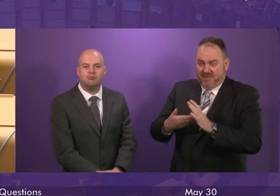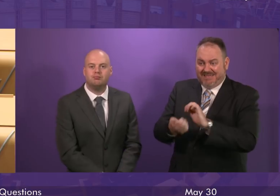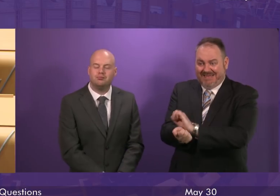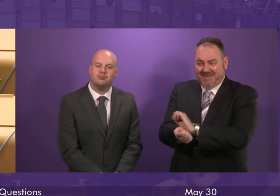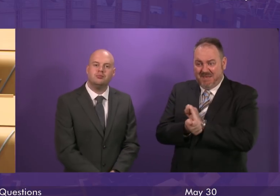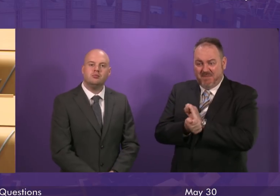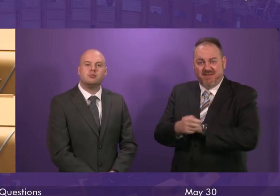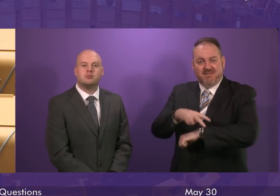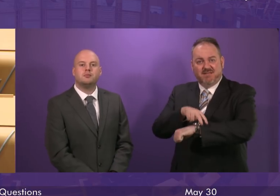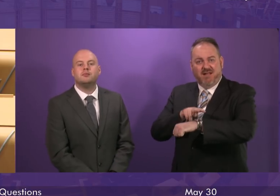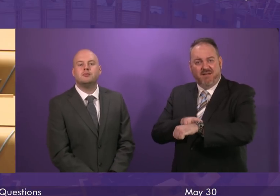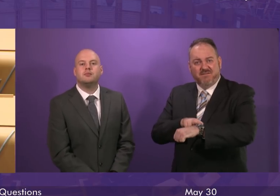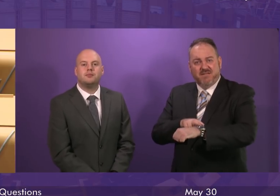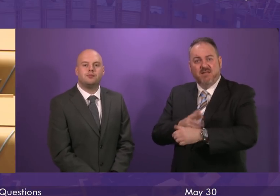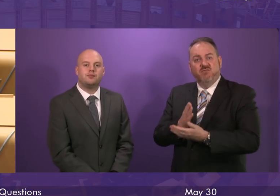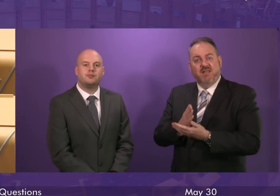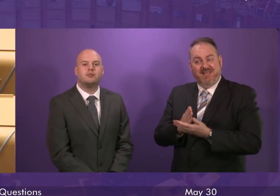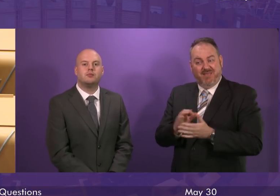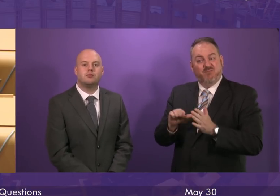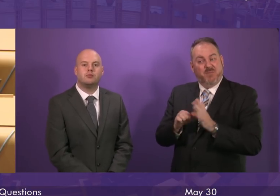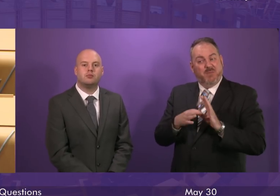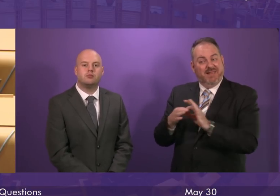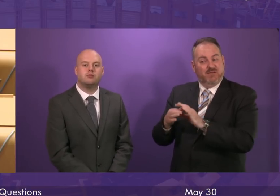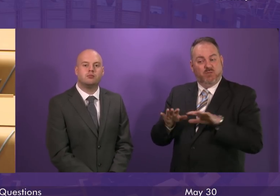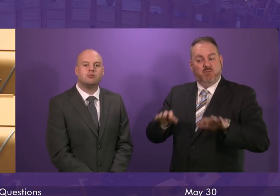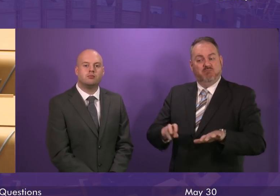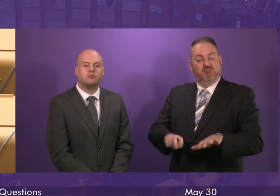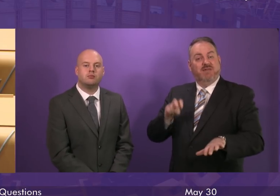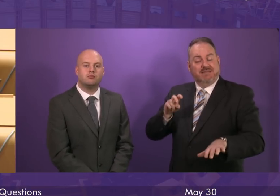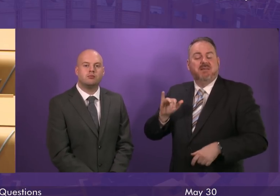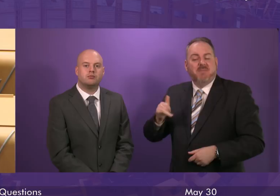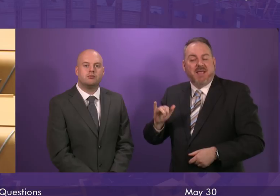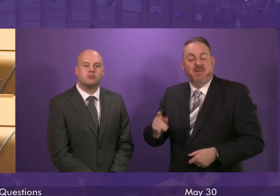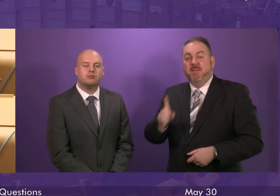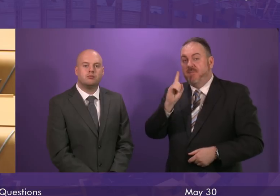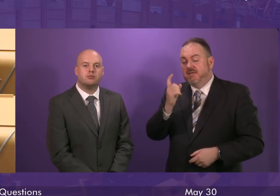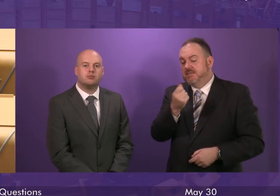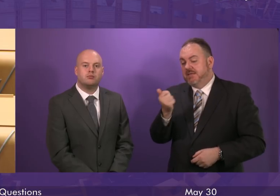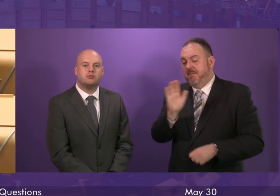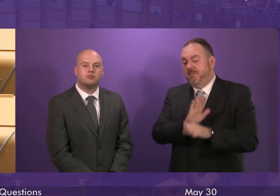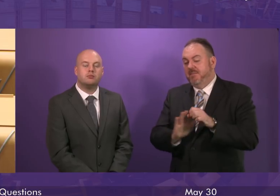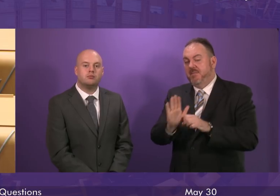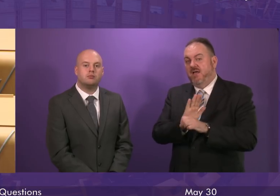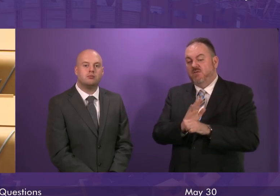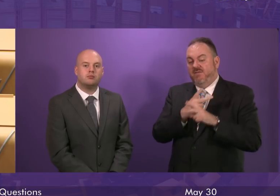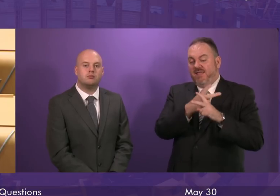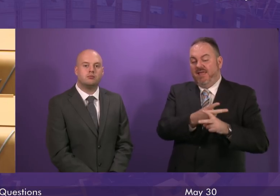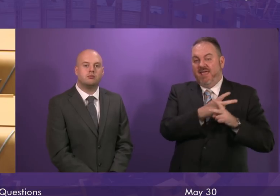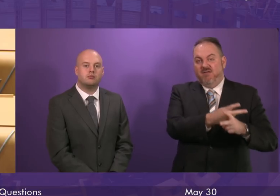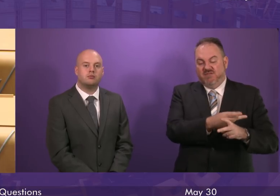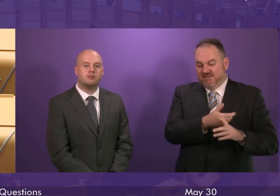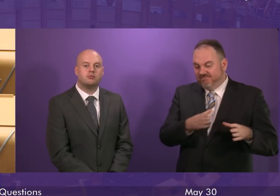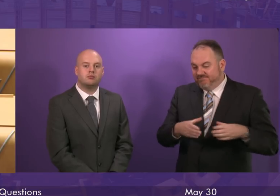part of the problem may well be Brexit but a big part of the problem is that in some parts of the care sector